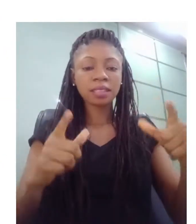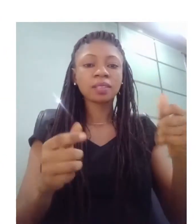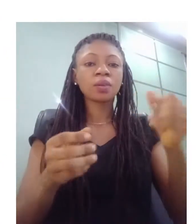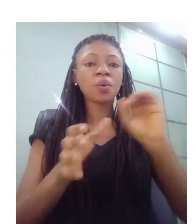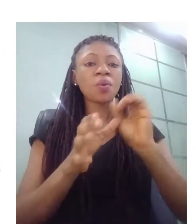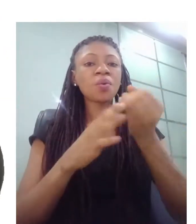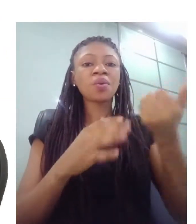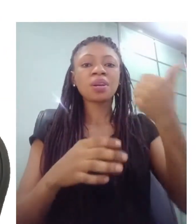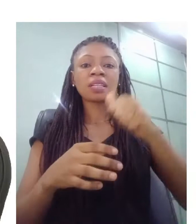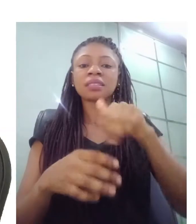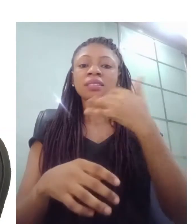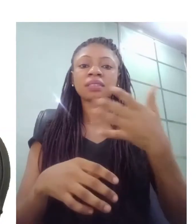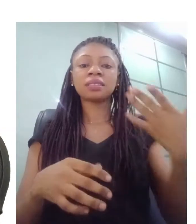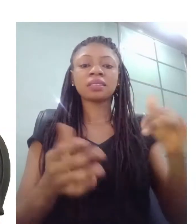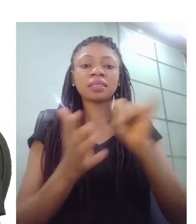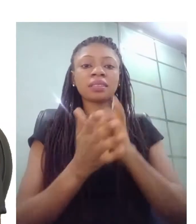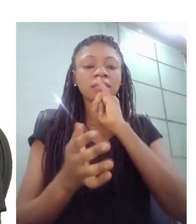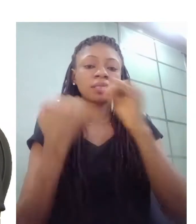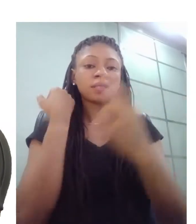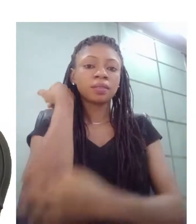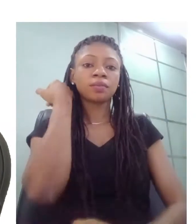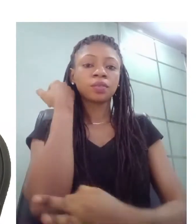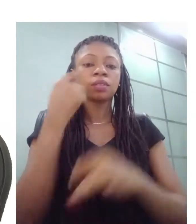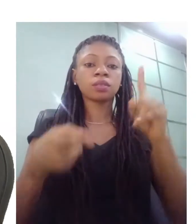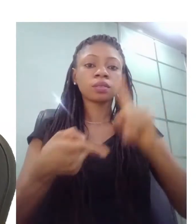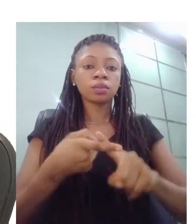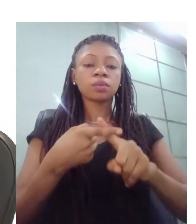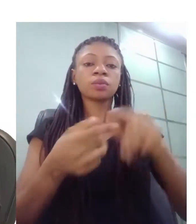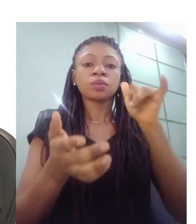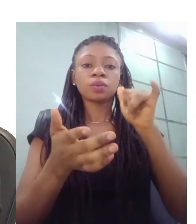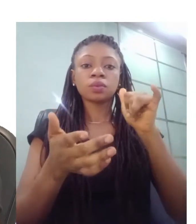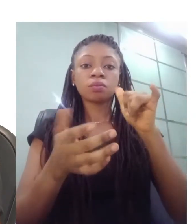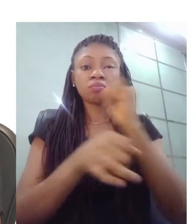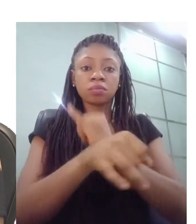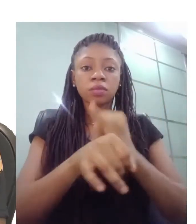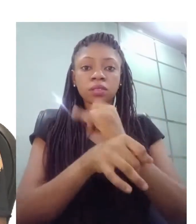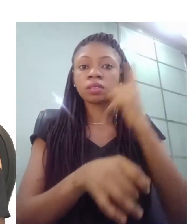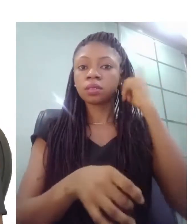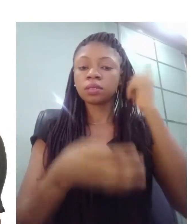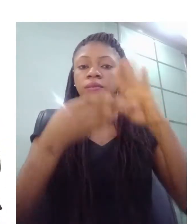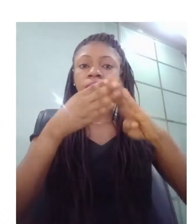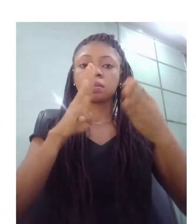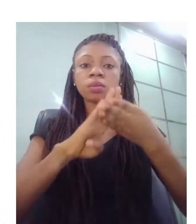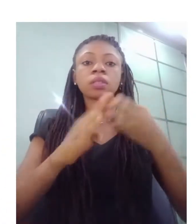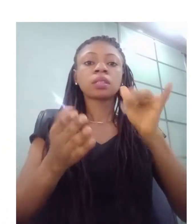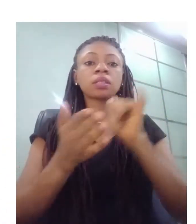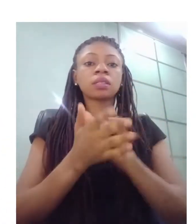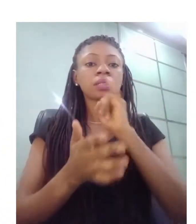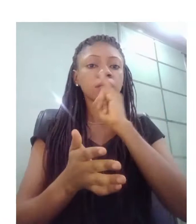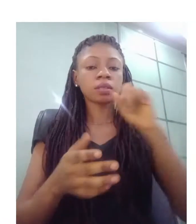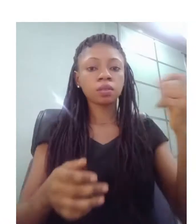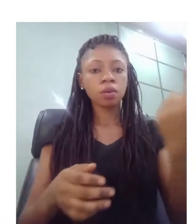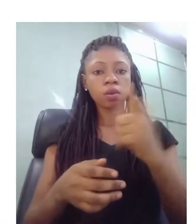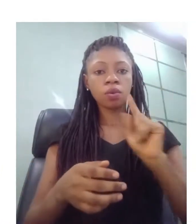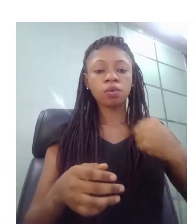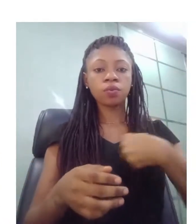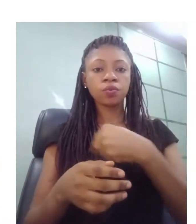community that's all we need and you are going to be very amazed to see how our indigenous